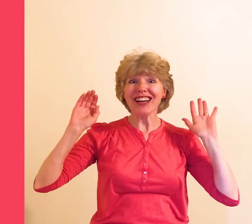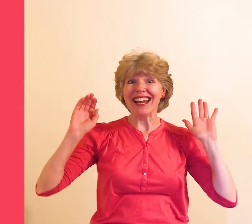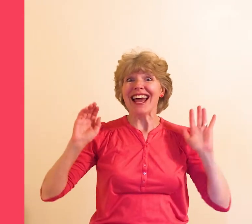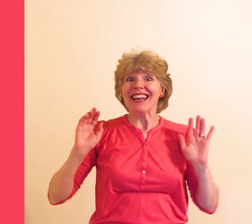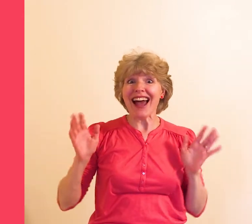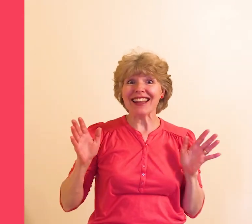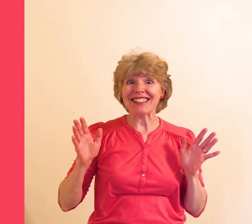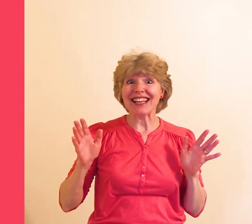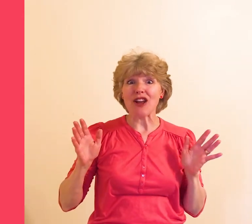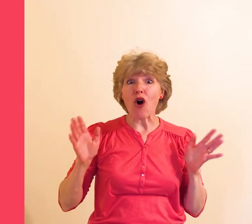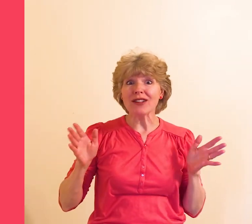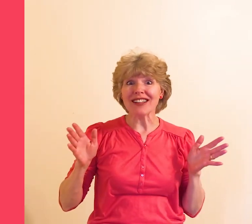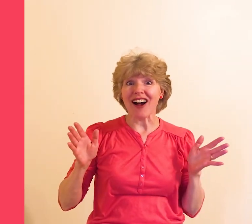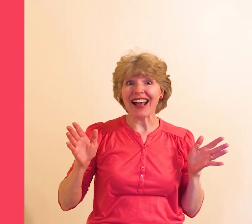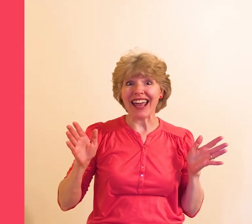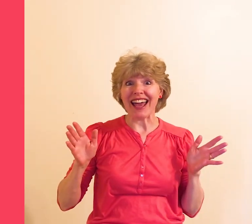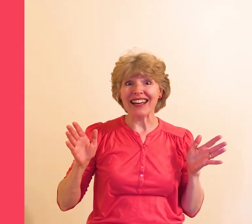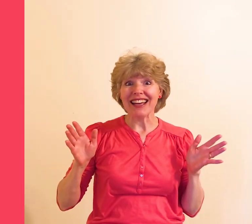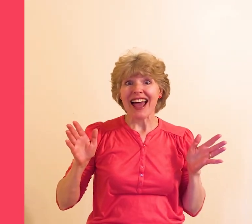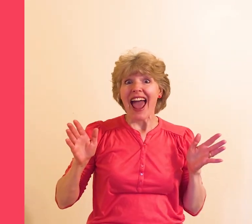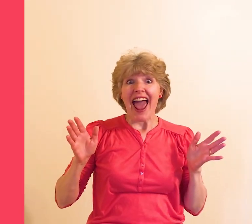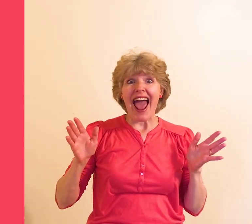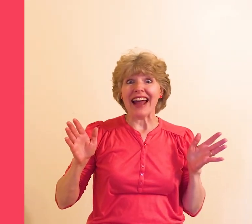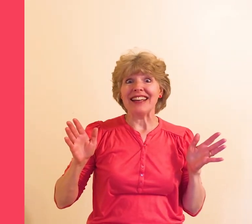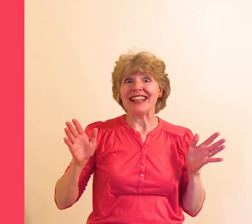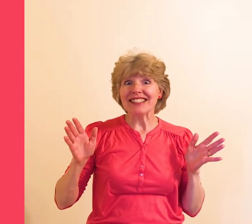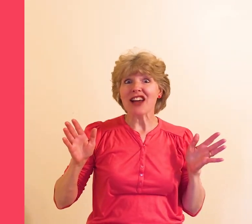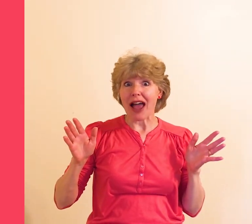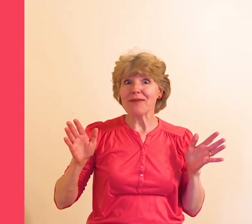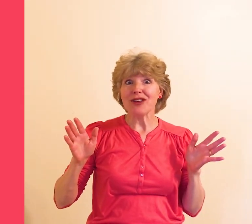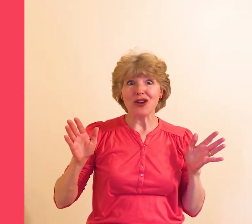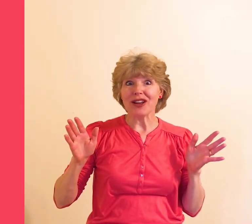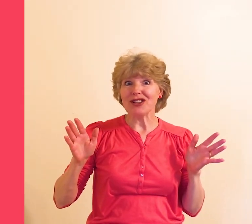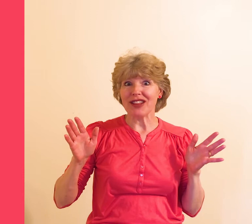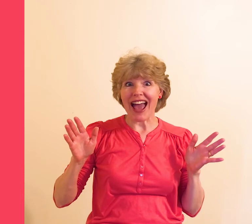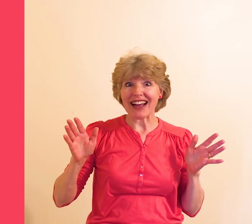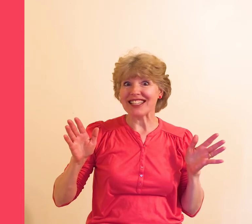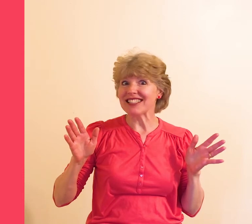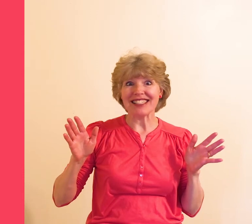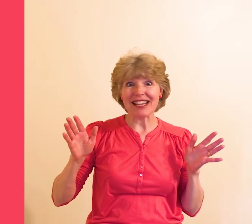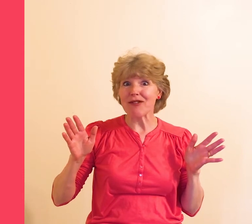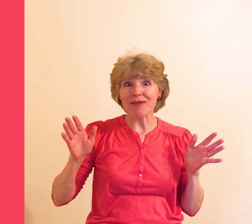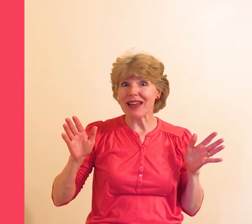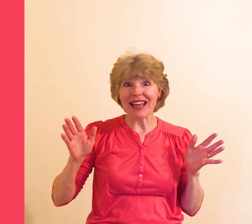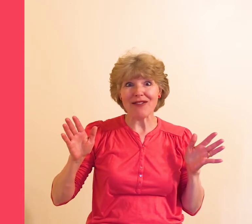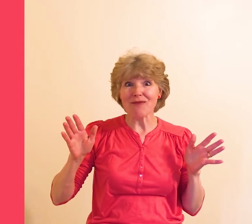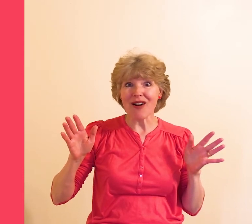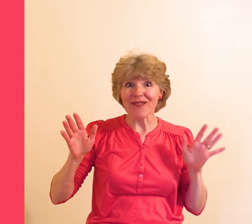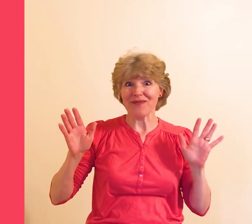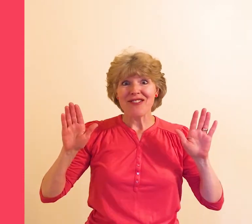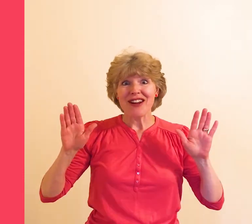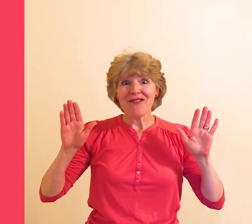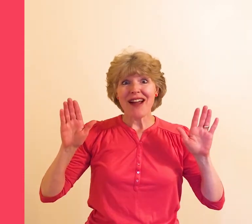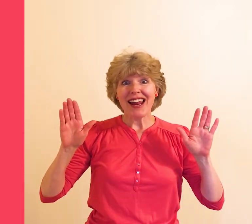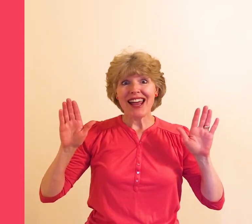now let's sing the whole song again and this time you can do the actions and sing with me even more ready